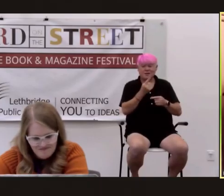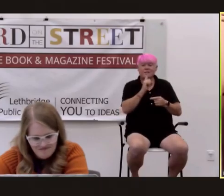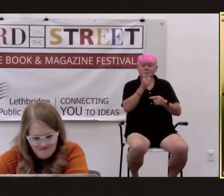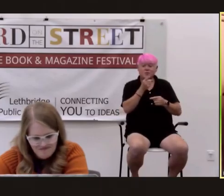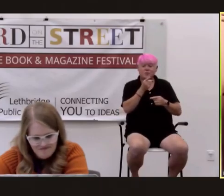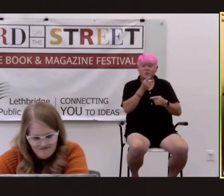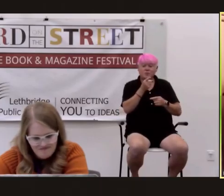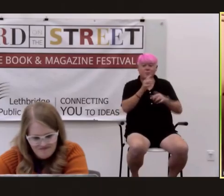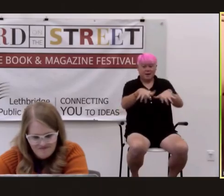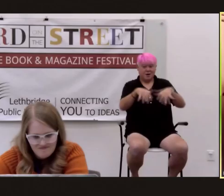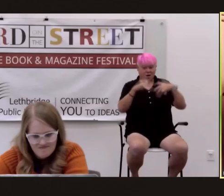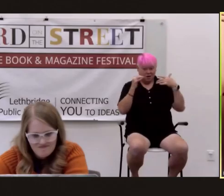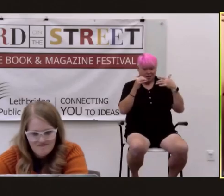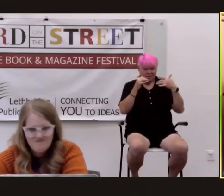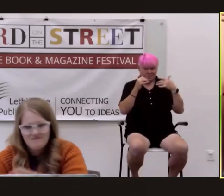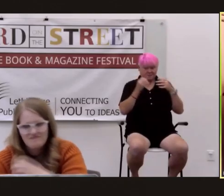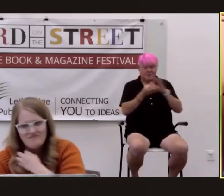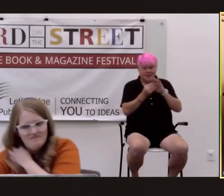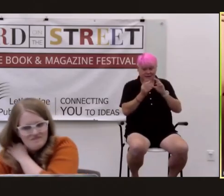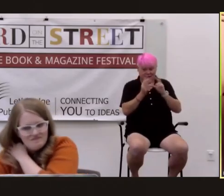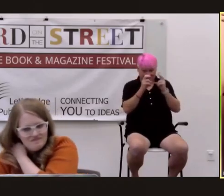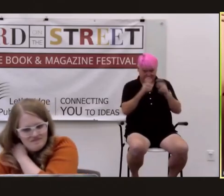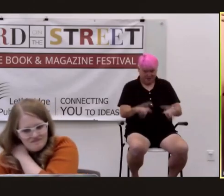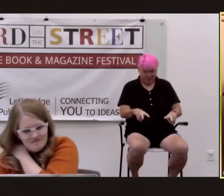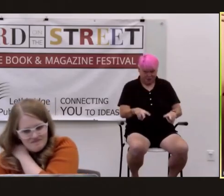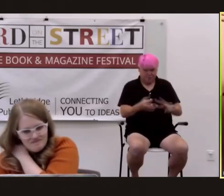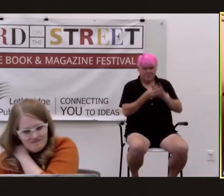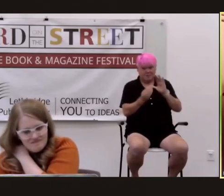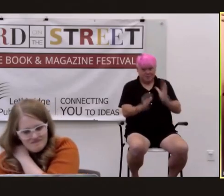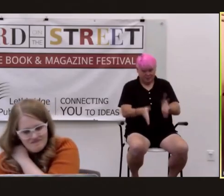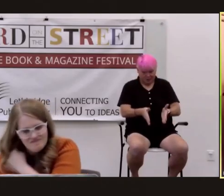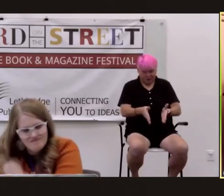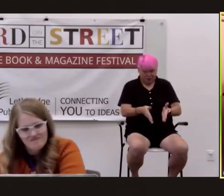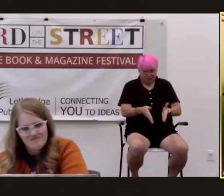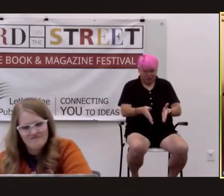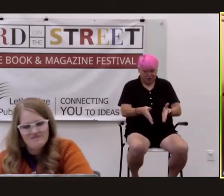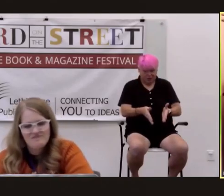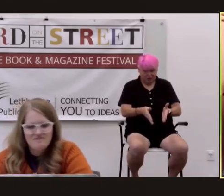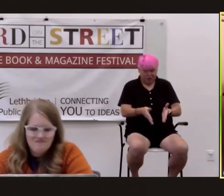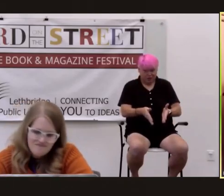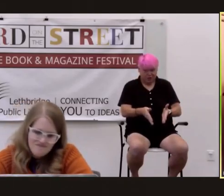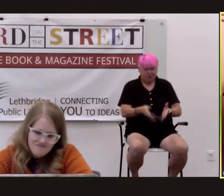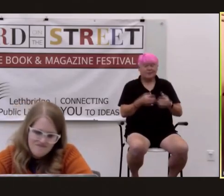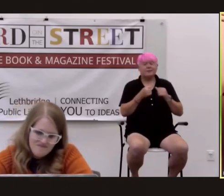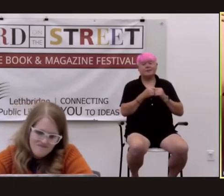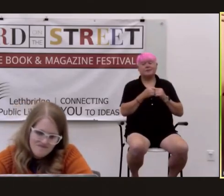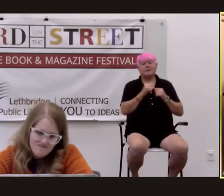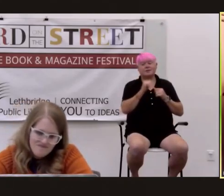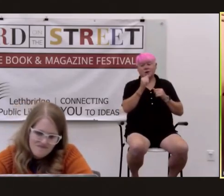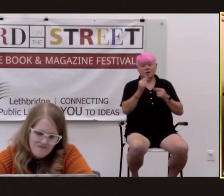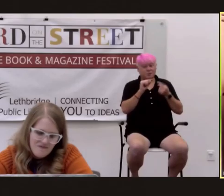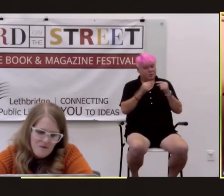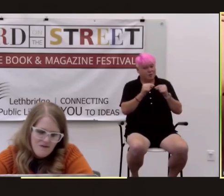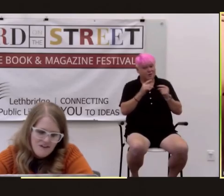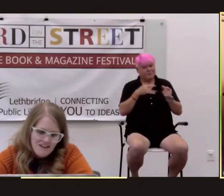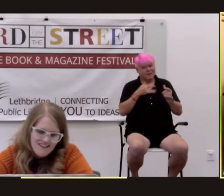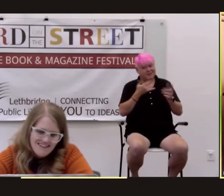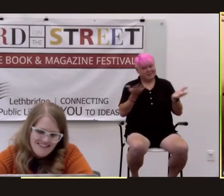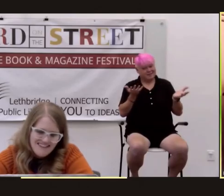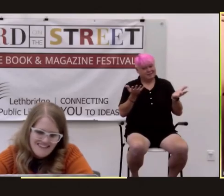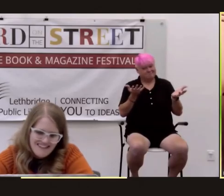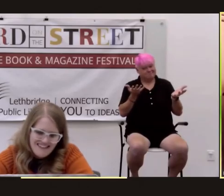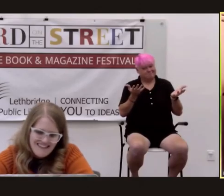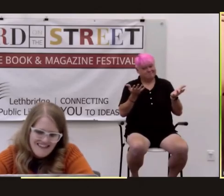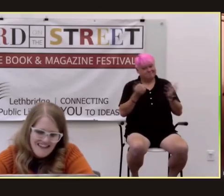editor my publisher and to history not to the possibly gentle feelings of any family member but it's a great question